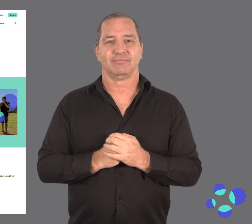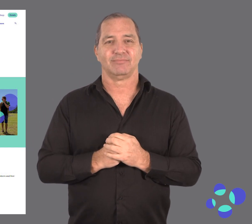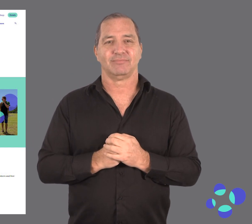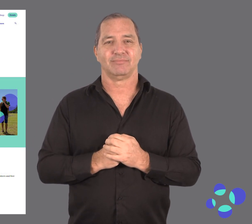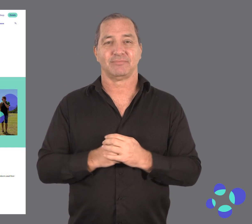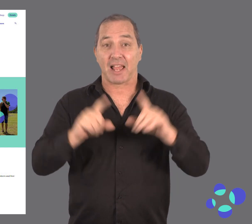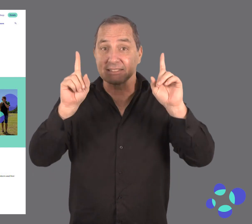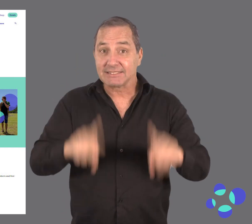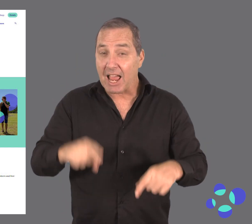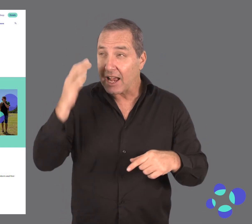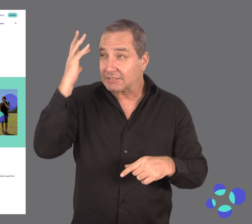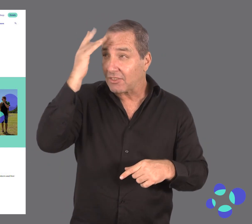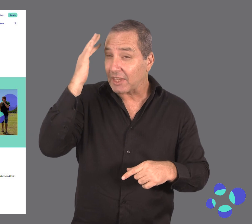your dreams and aspirations now.